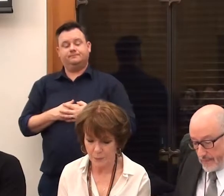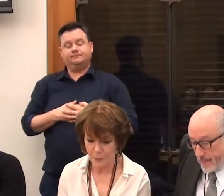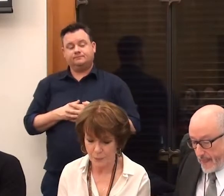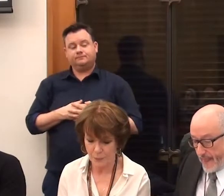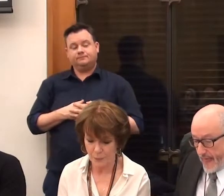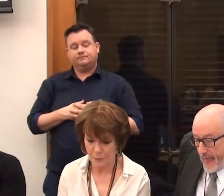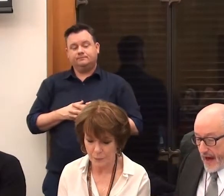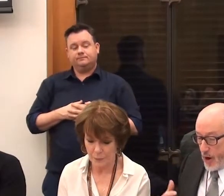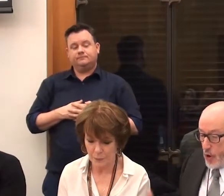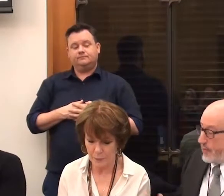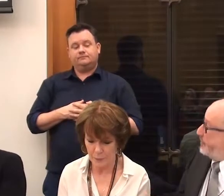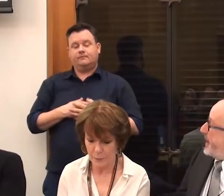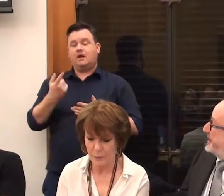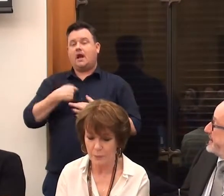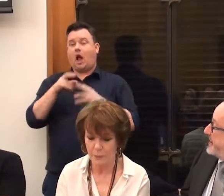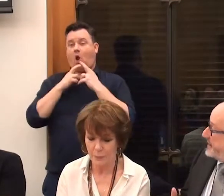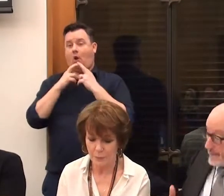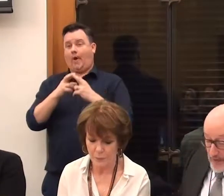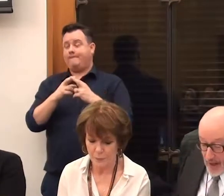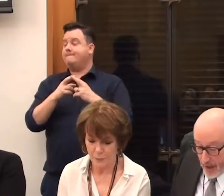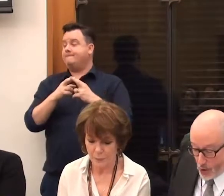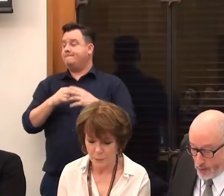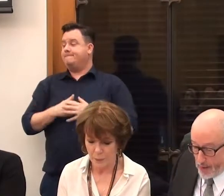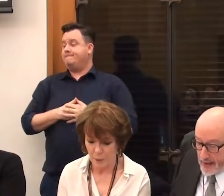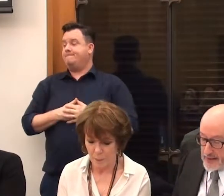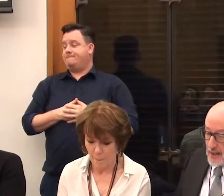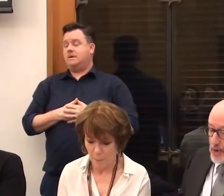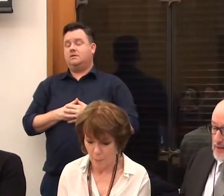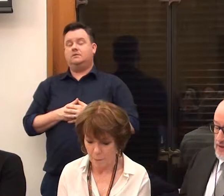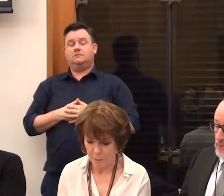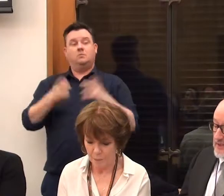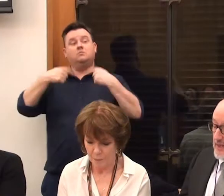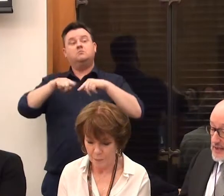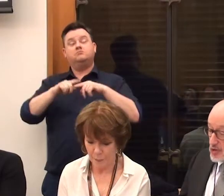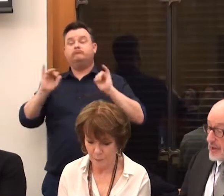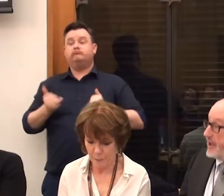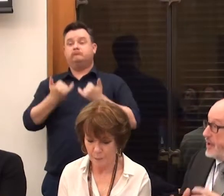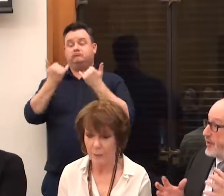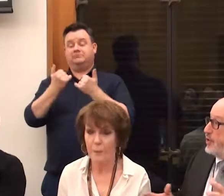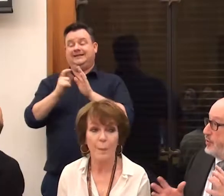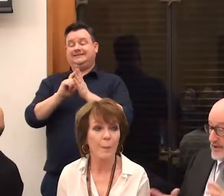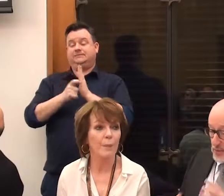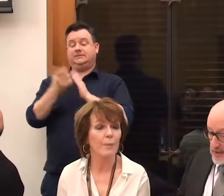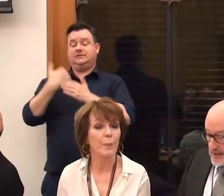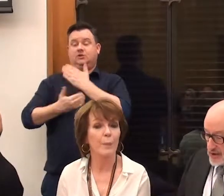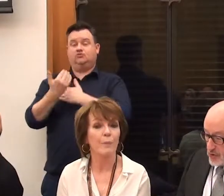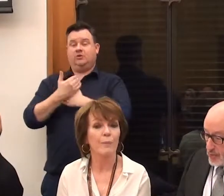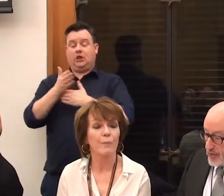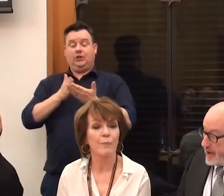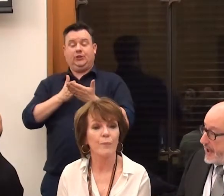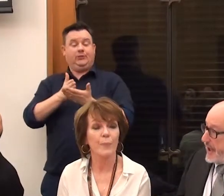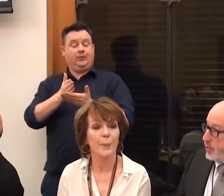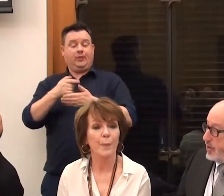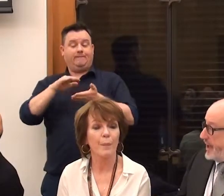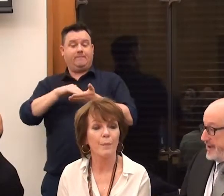part. I hope that by, next slide, yeah, I hope that by celebrating disability history through Disability History